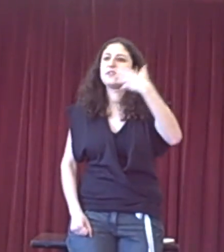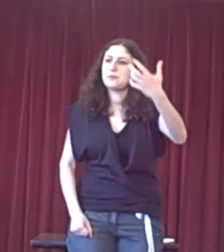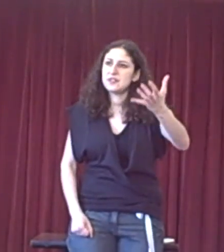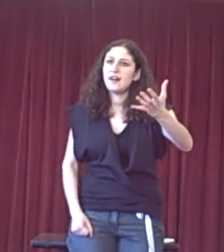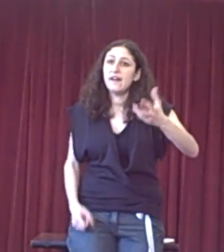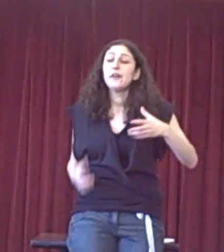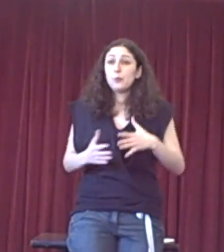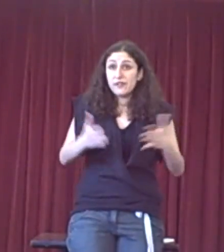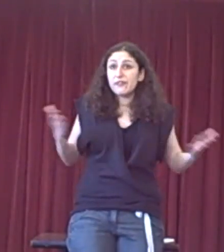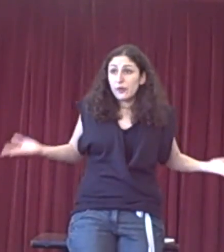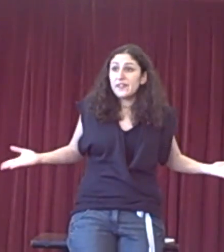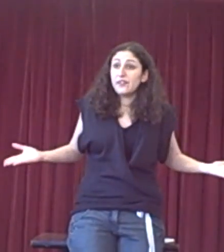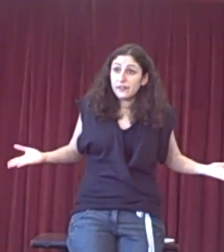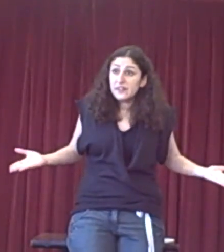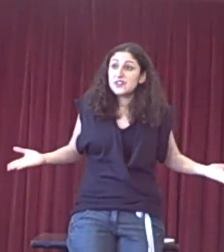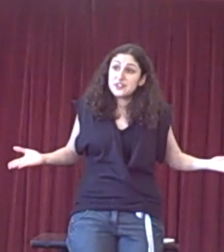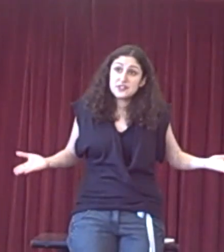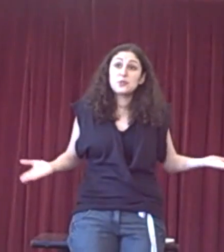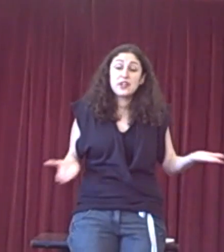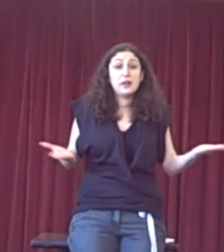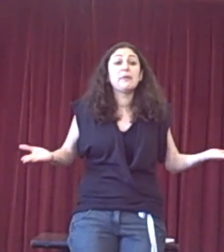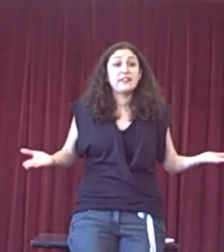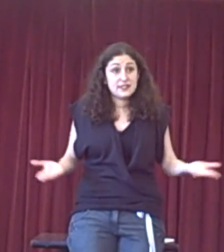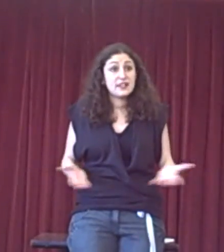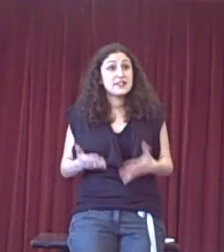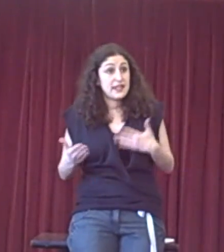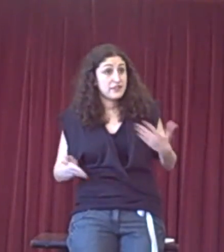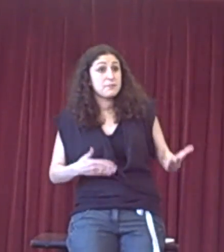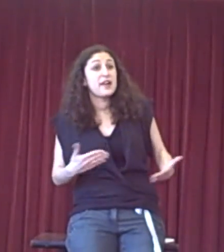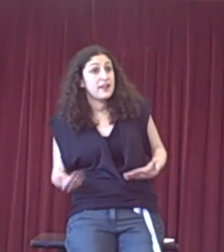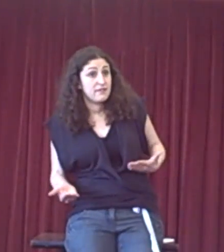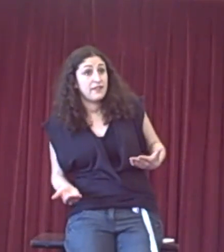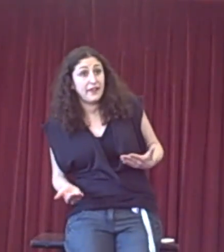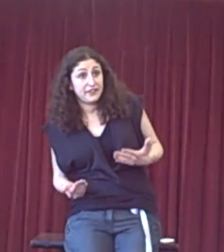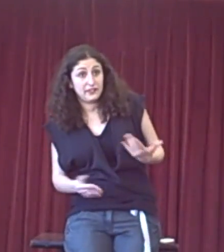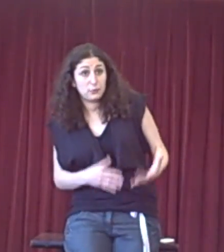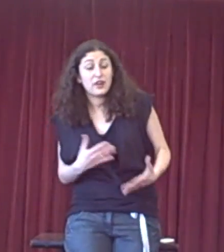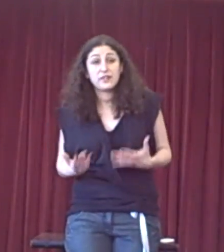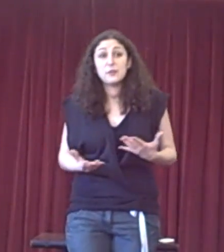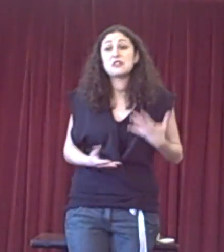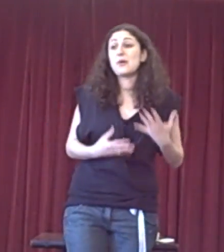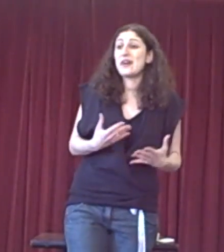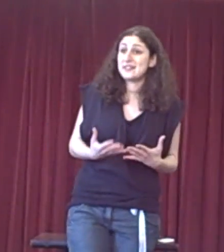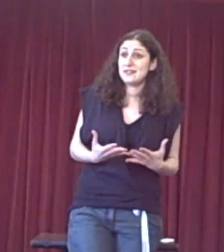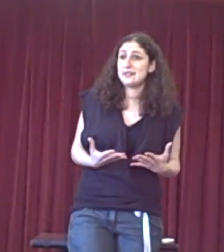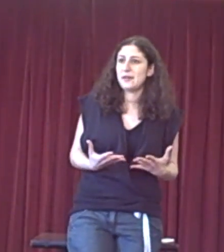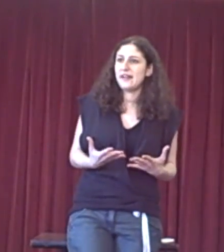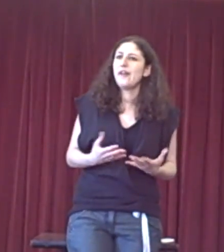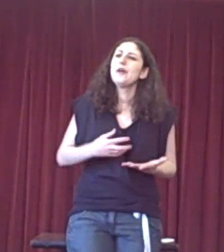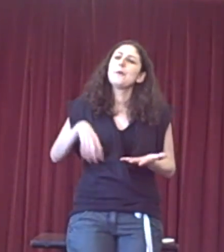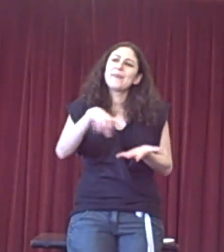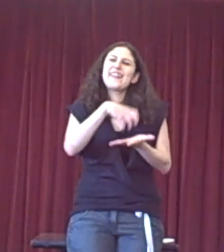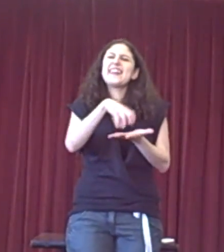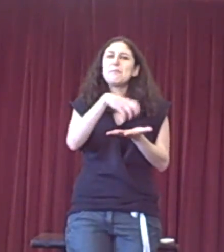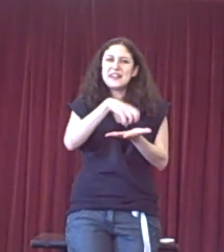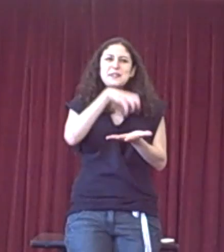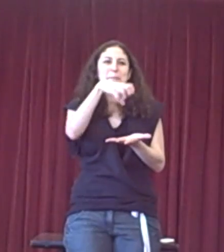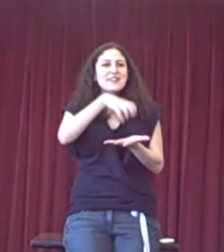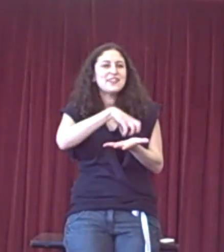principles are, we've got this advantage that it's also going to bring that's going to save us money. So we don't, we should be wasting this money. But they, but it's a built